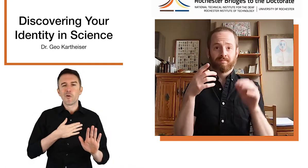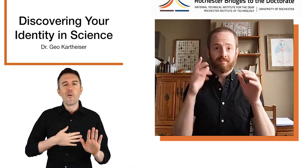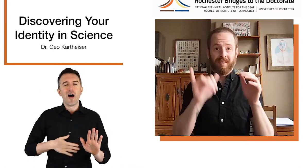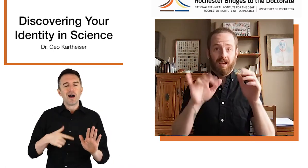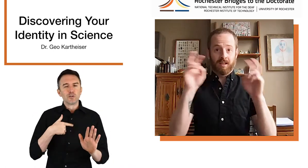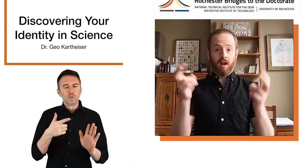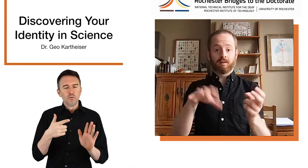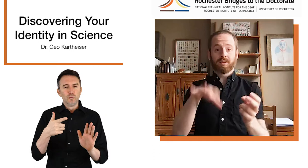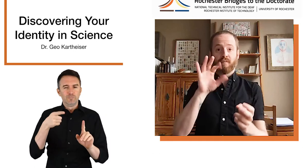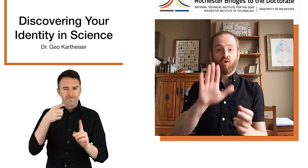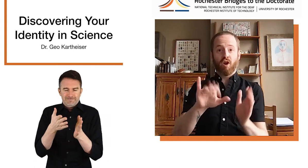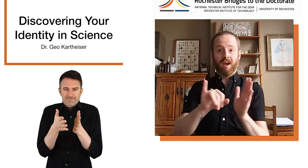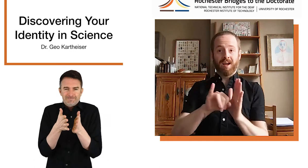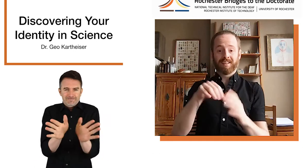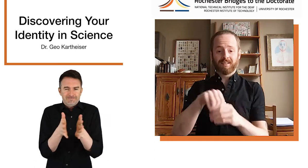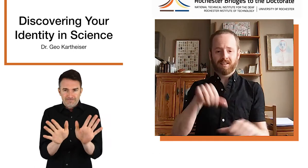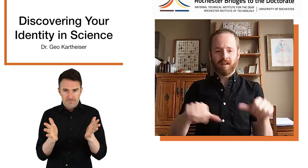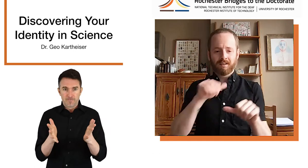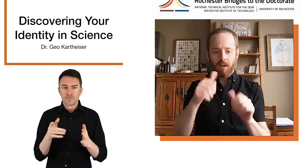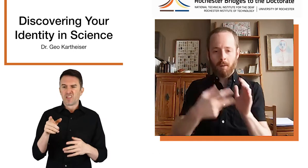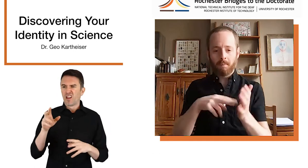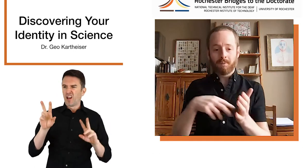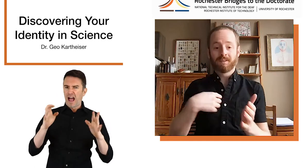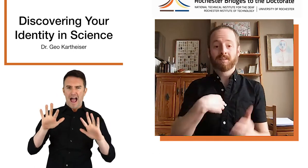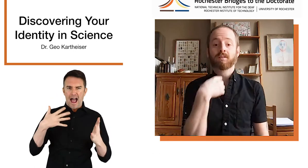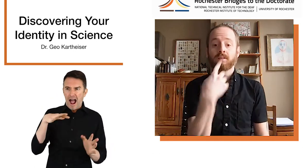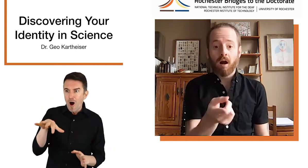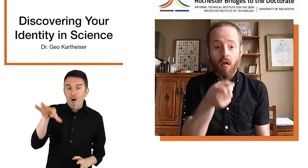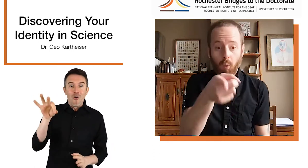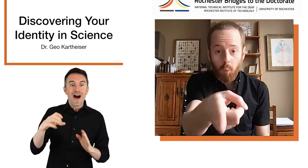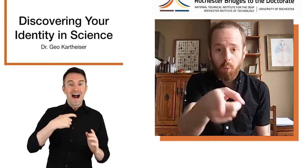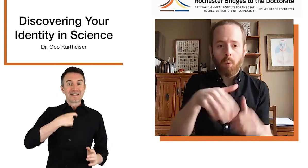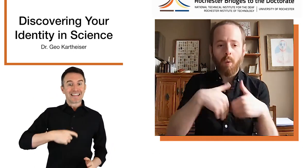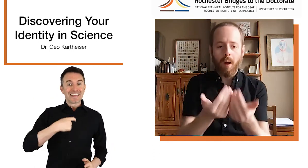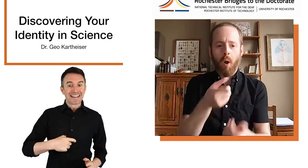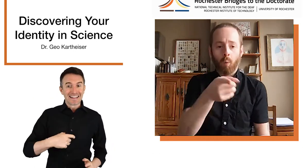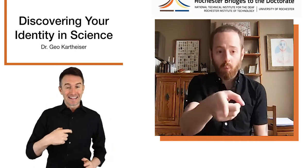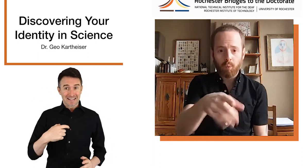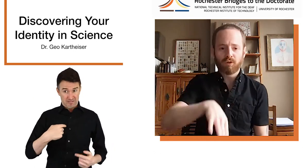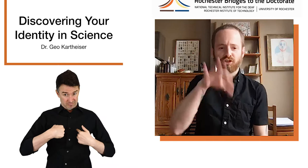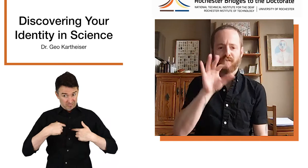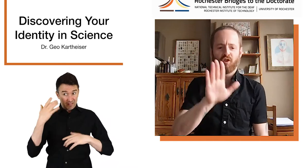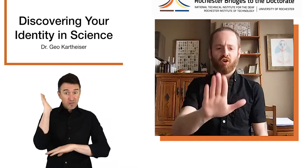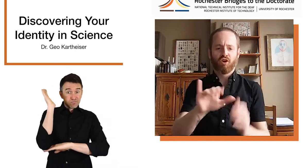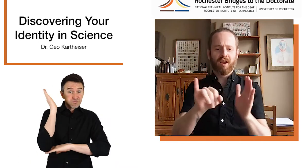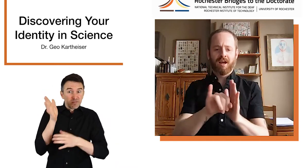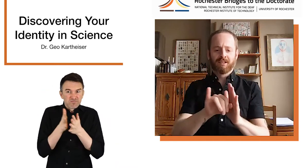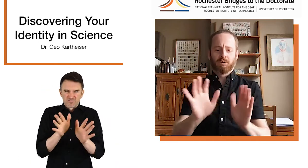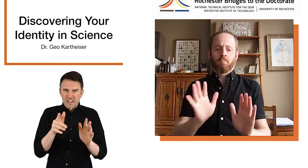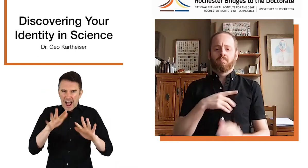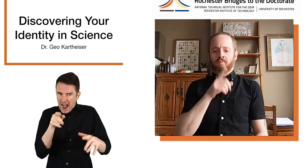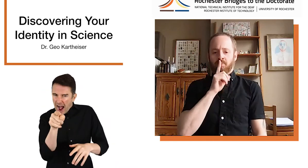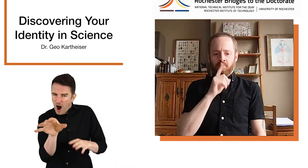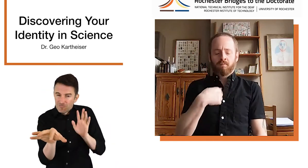Obviously, this title Discovering Your Identity in Science does not mean that I am going to tell you how to